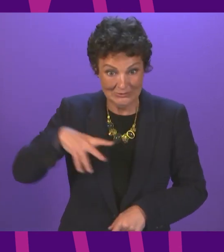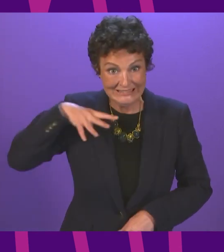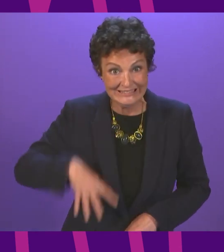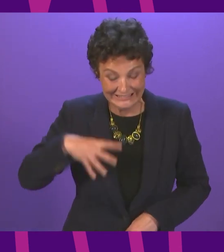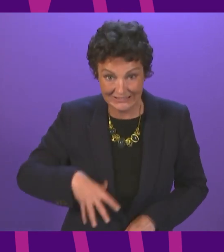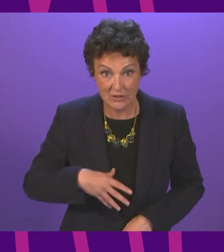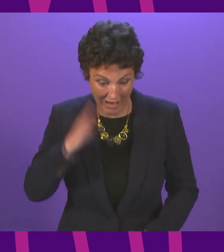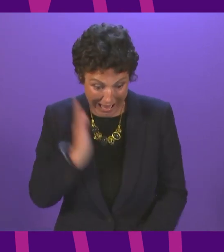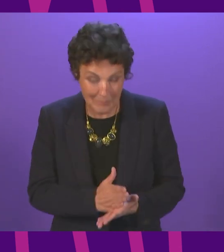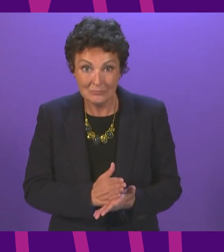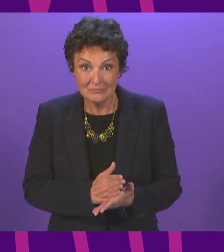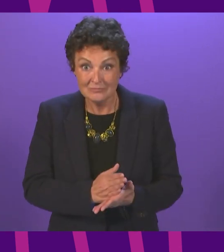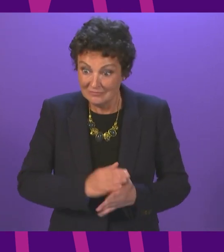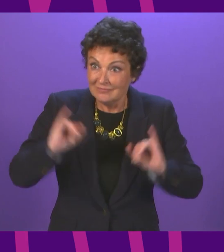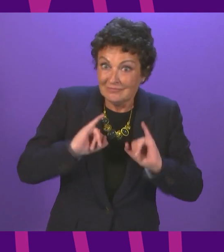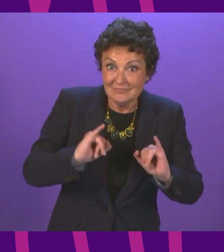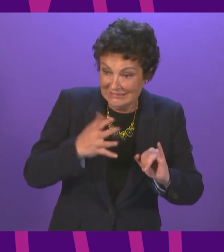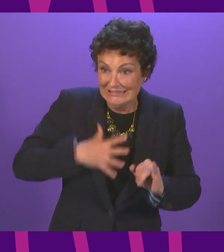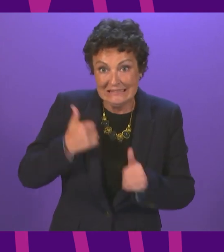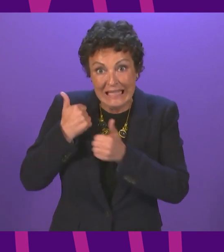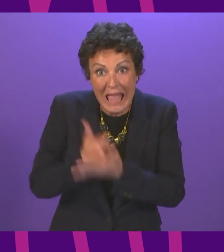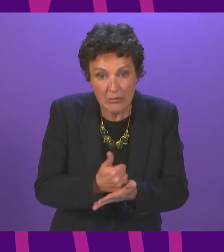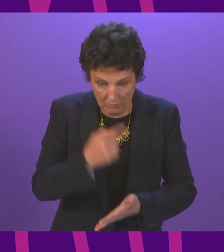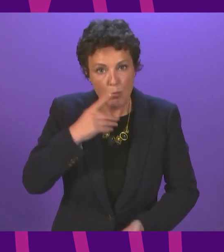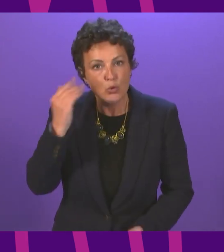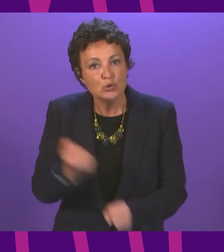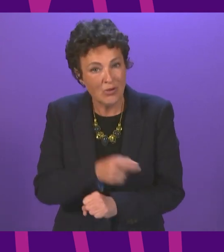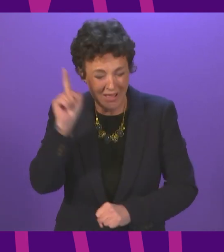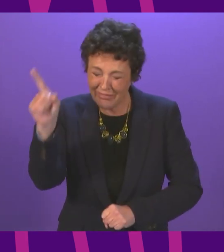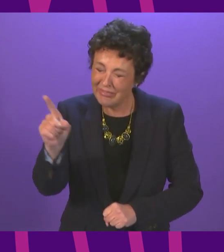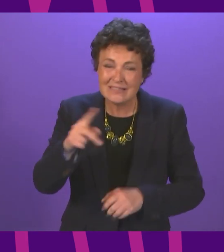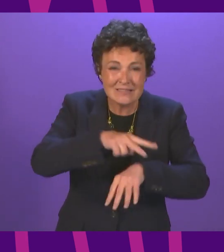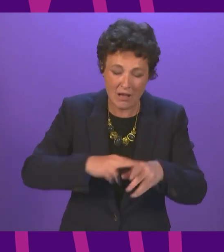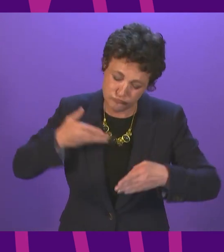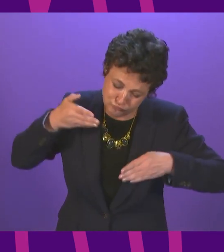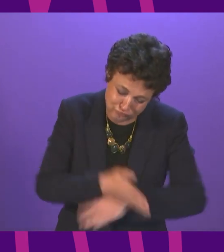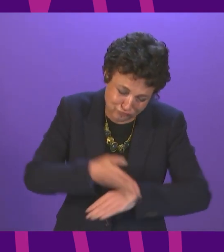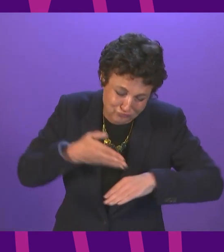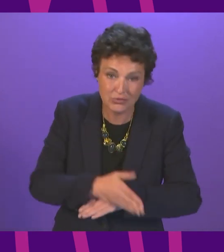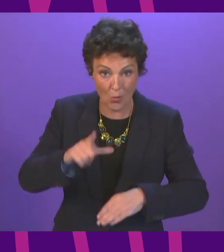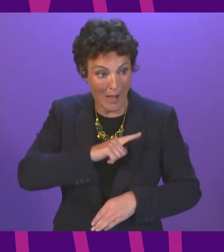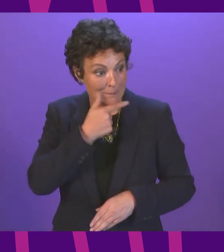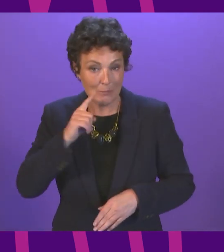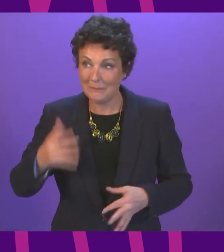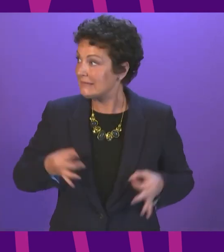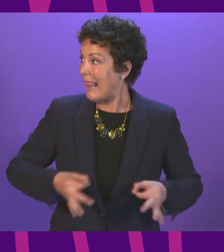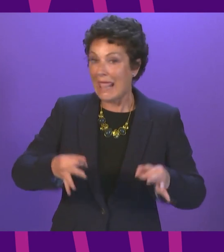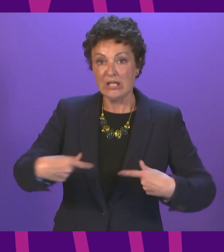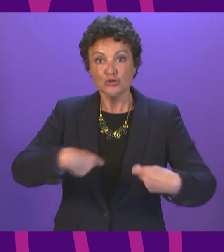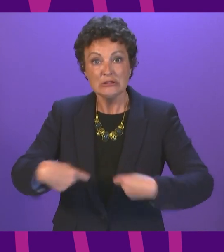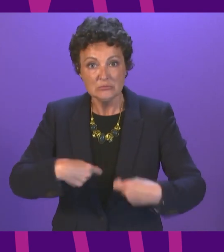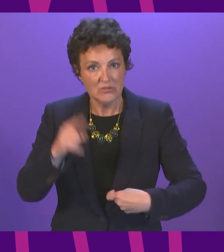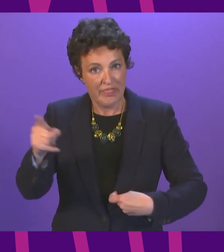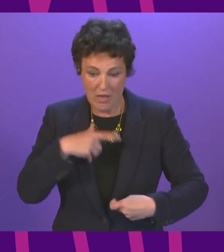care get that and they are also working flat out to get care and treatment to people who saw it delayed due to Covid. To help